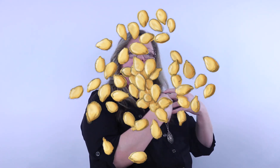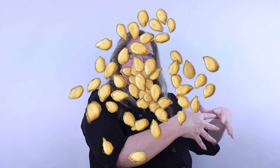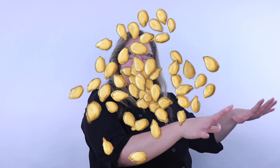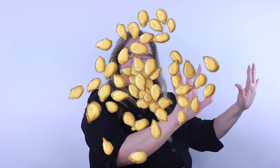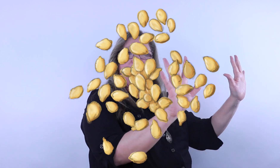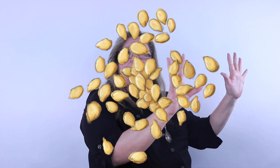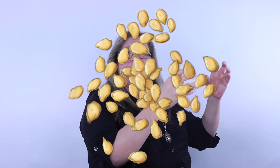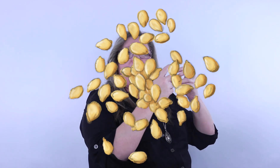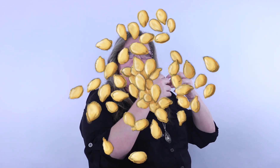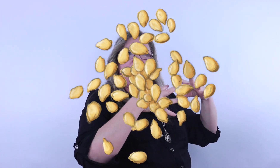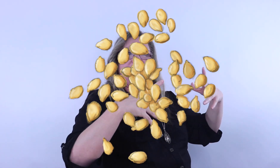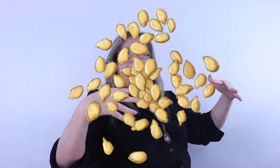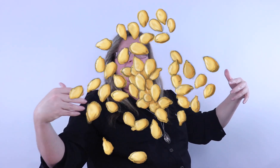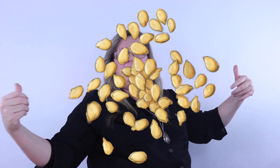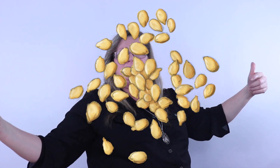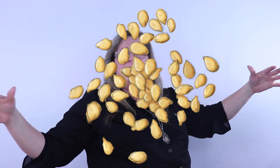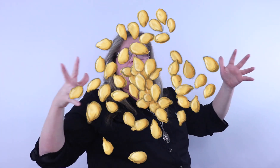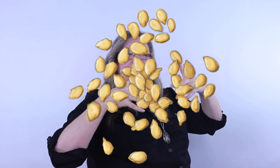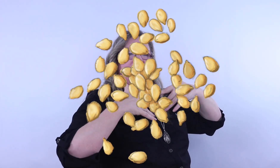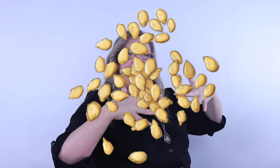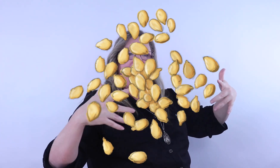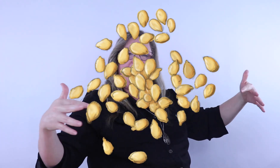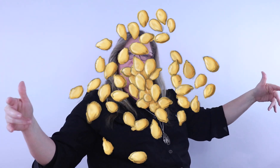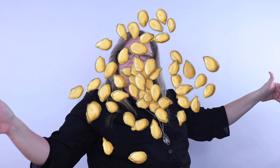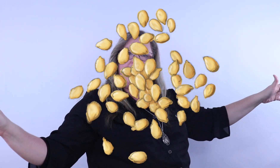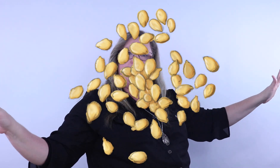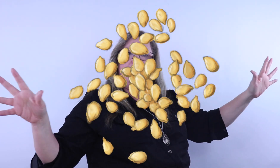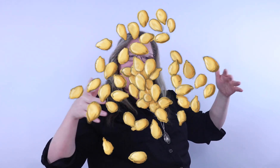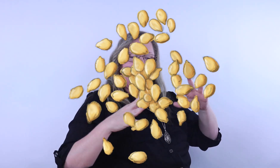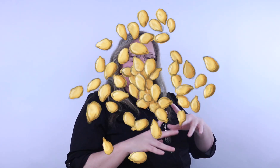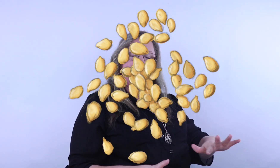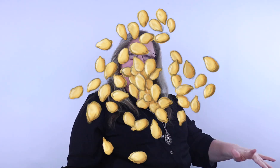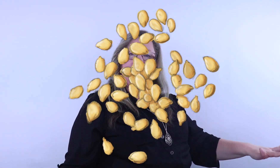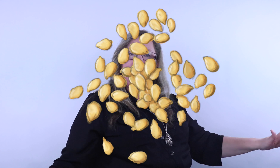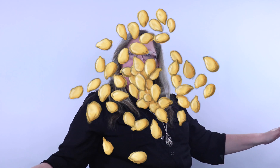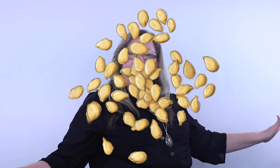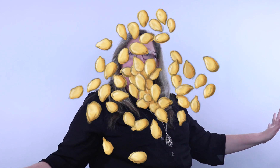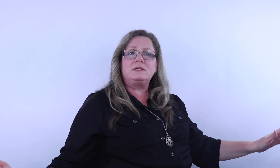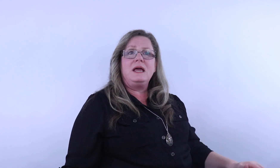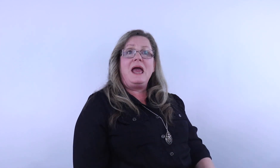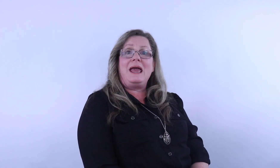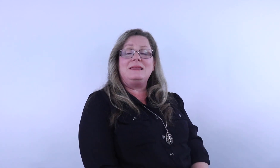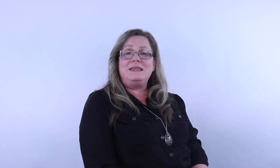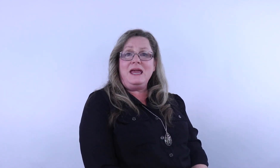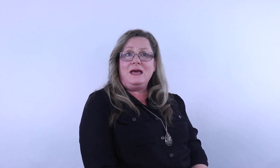that strong wind blows and all those seeds come flying out of the flower and they sprinkle on the ground and then